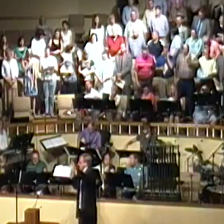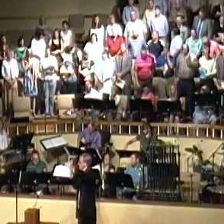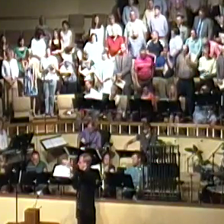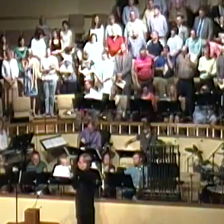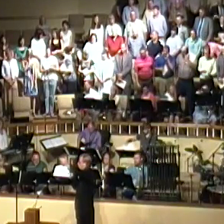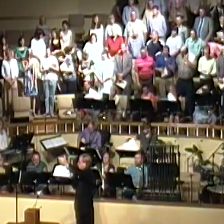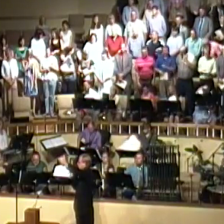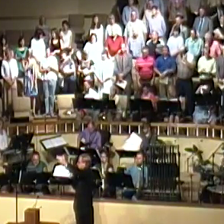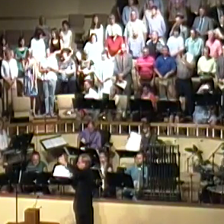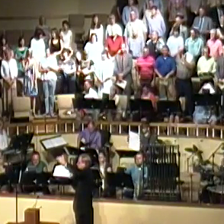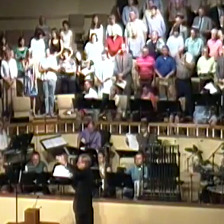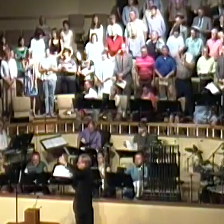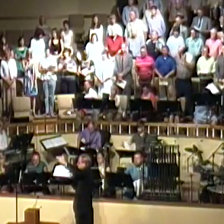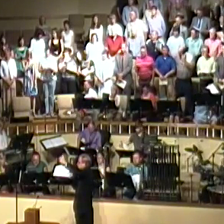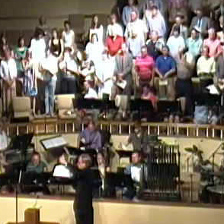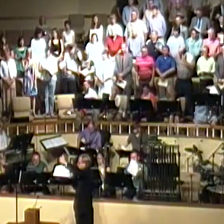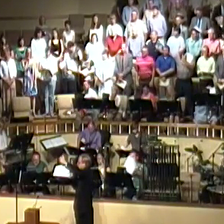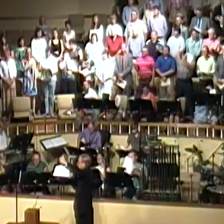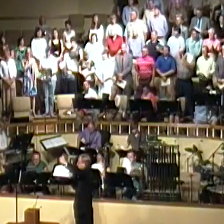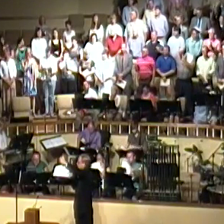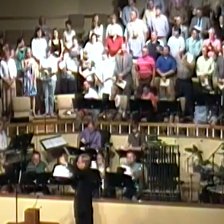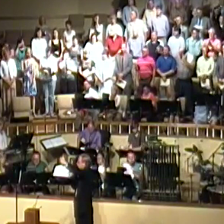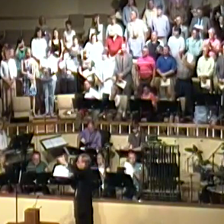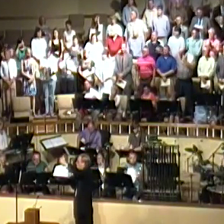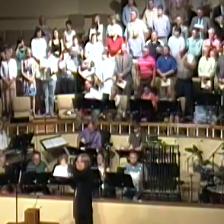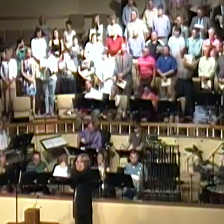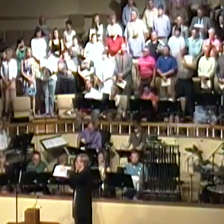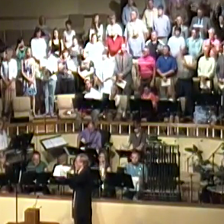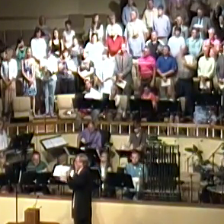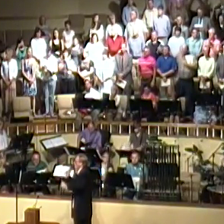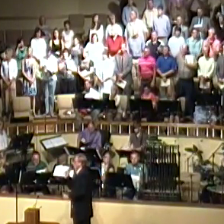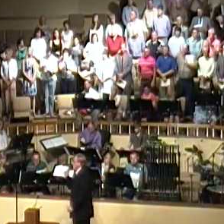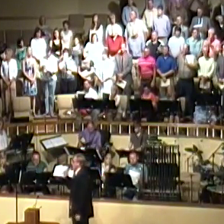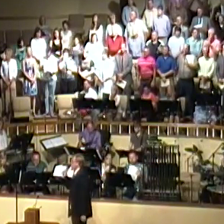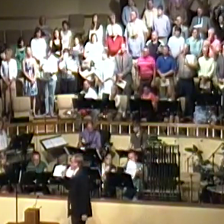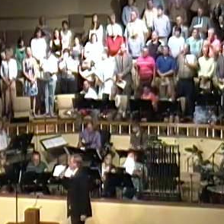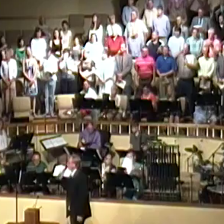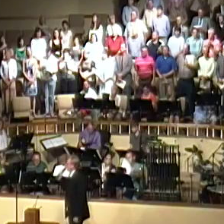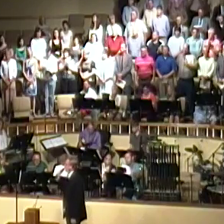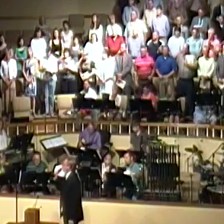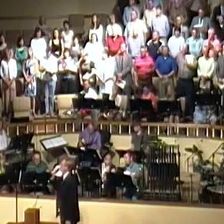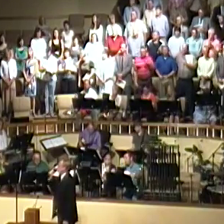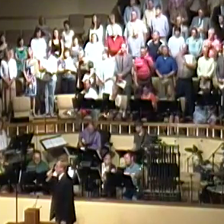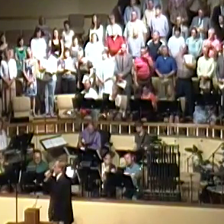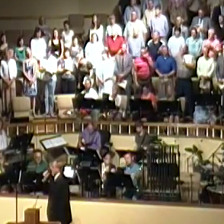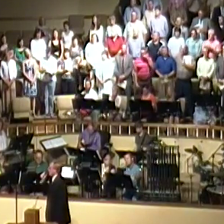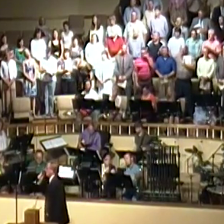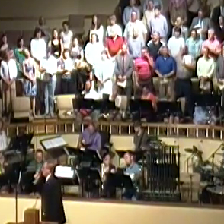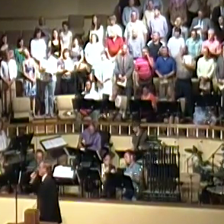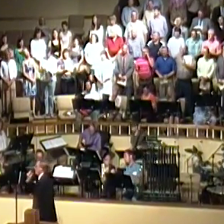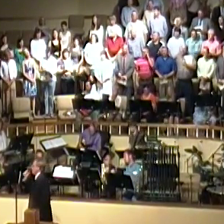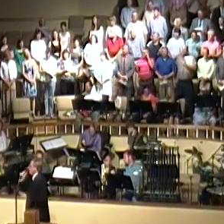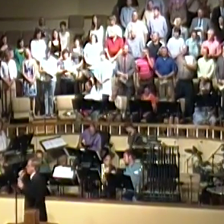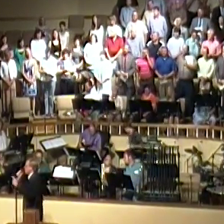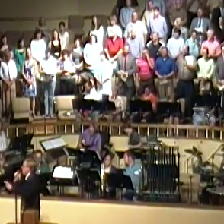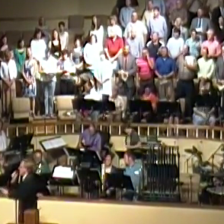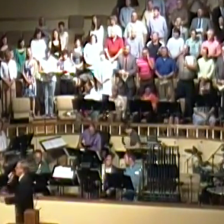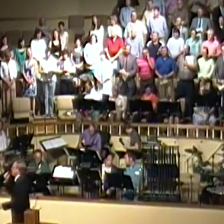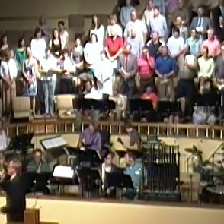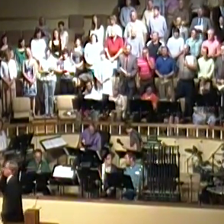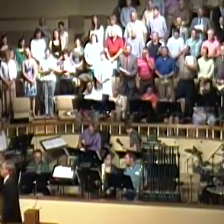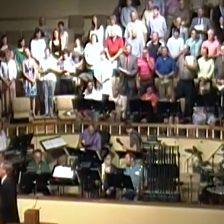If you're physically able, want you to stand and sing this with me. Oh, the love of